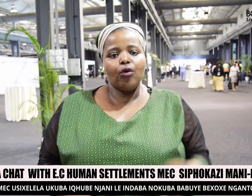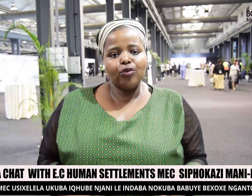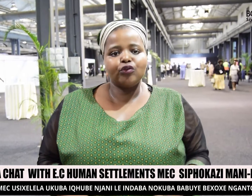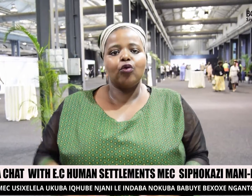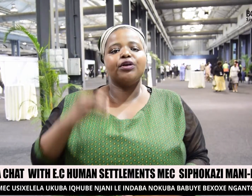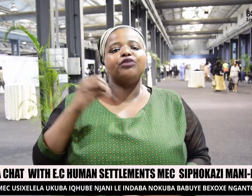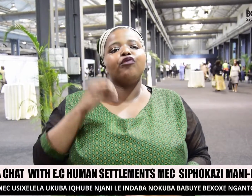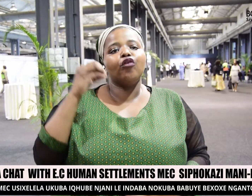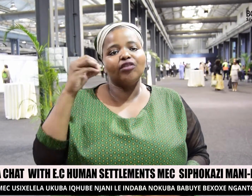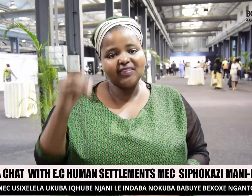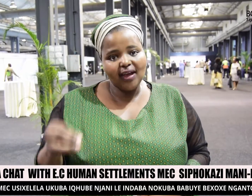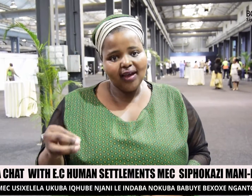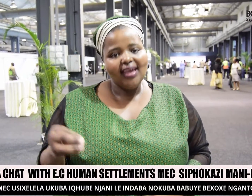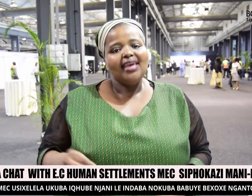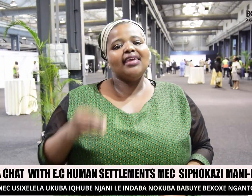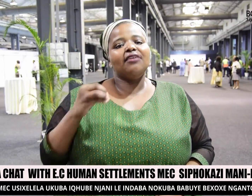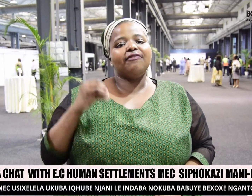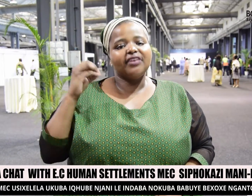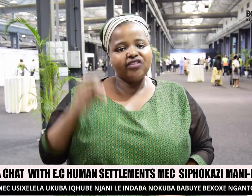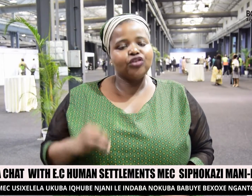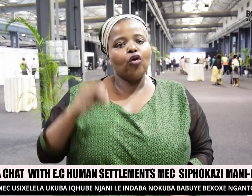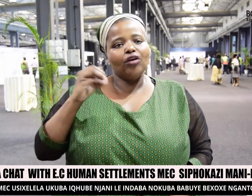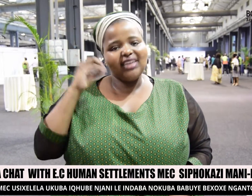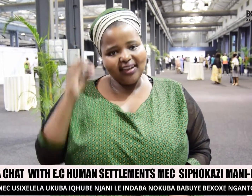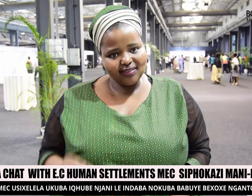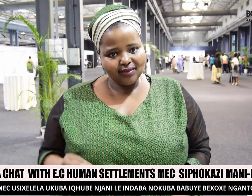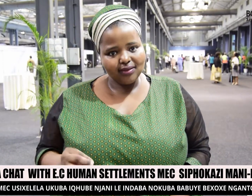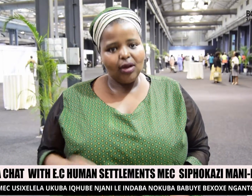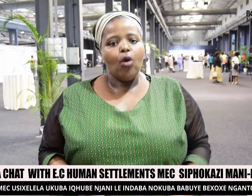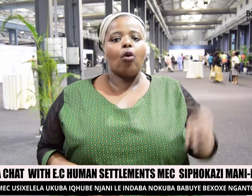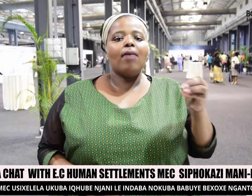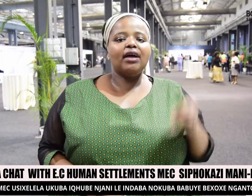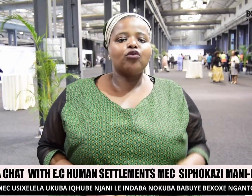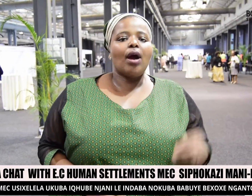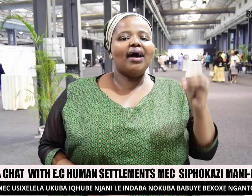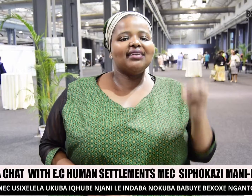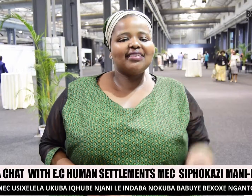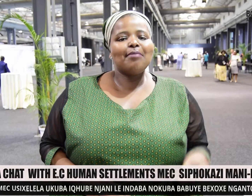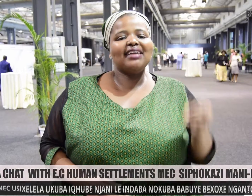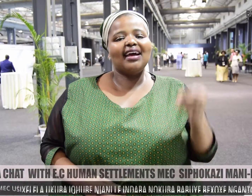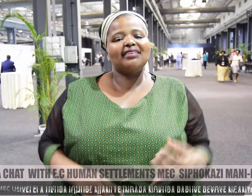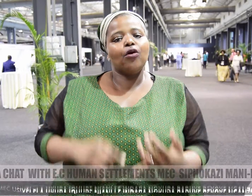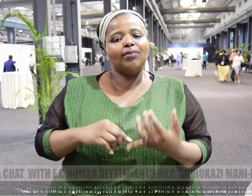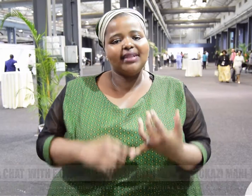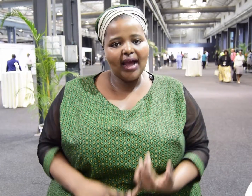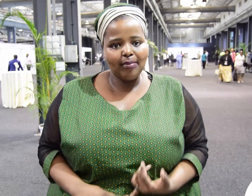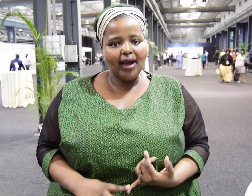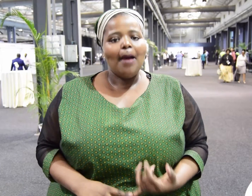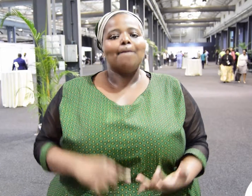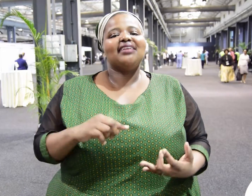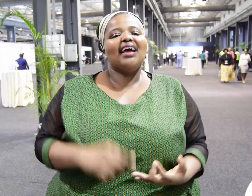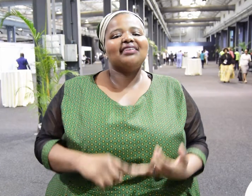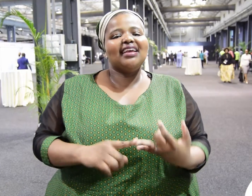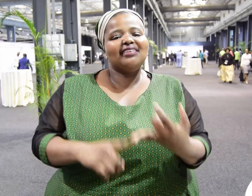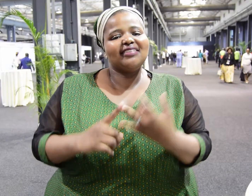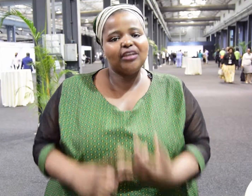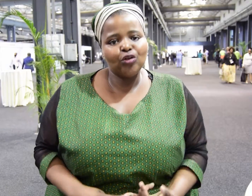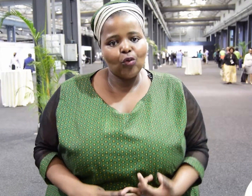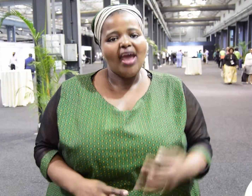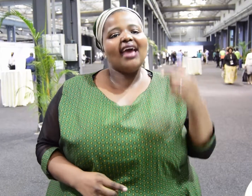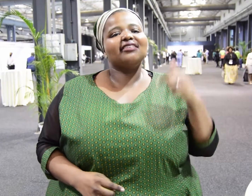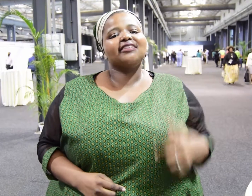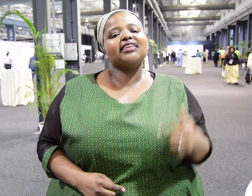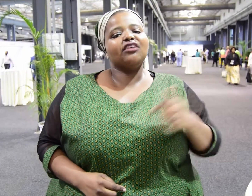enforce the eviction orders. It is the very our generation is, with the